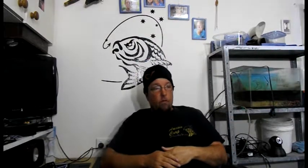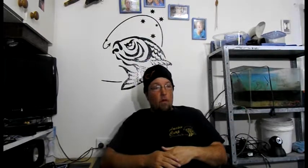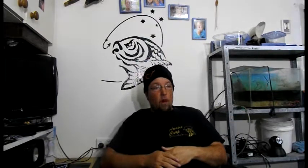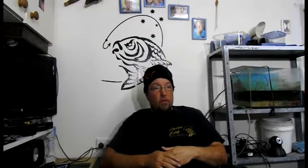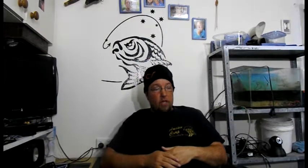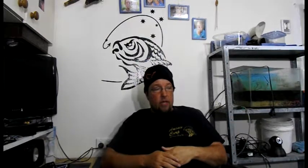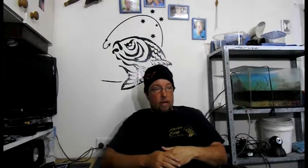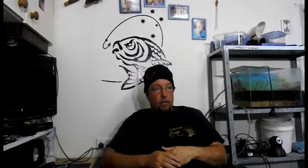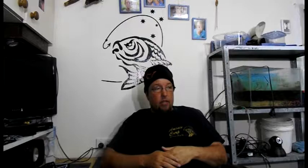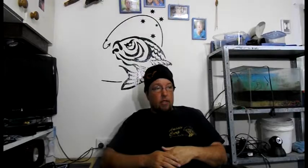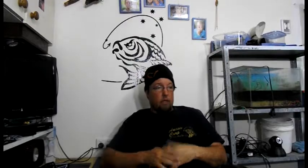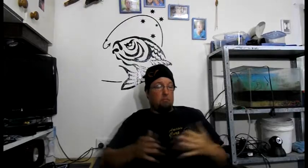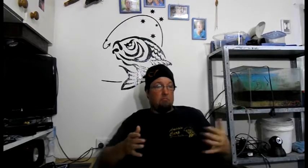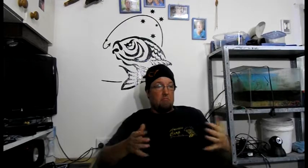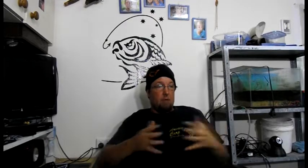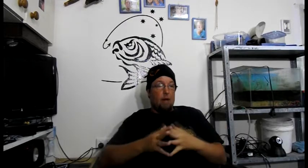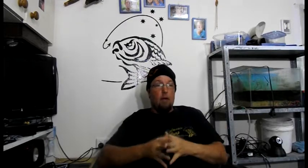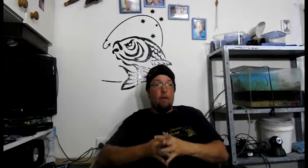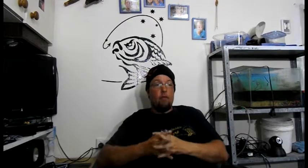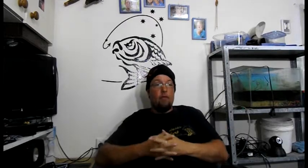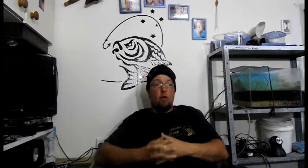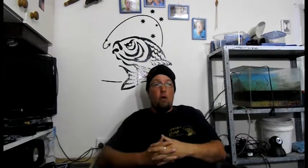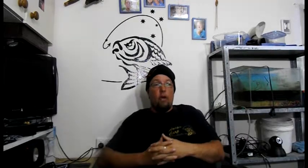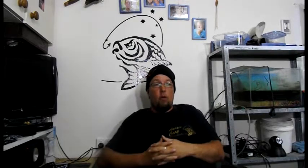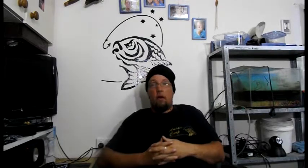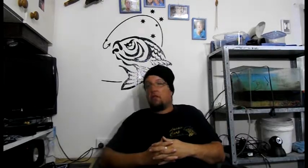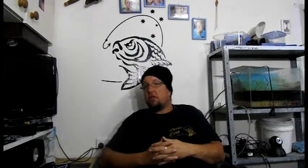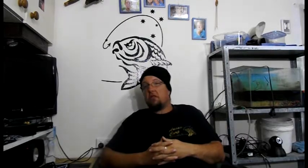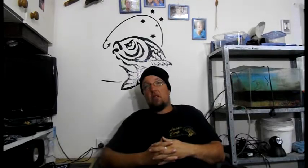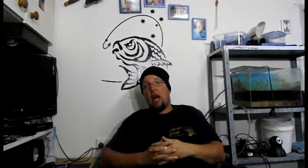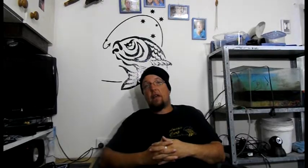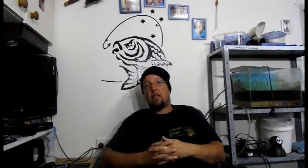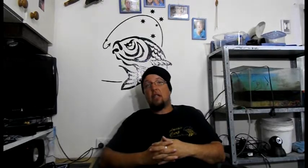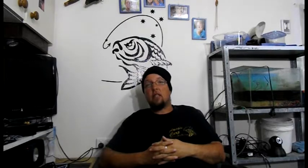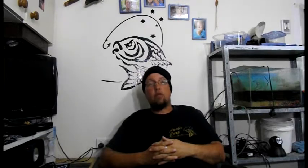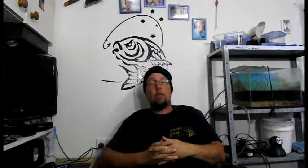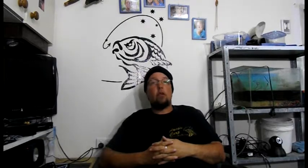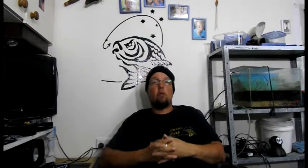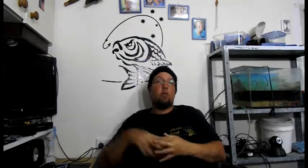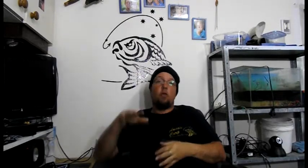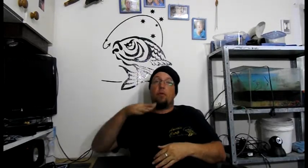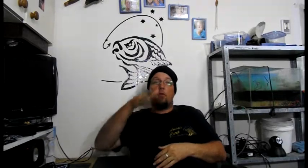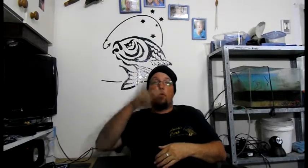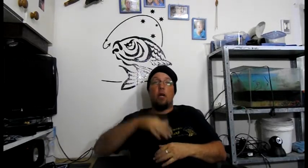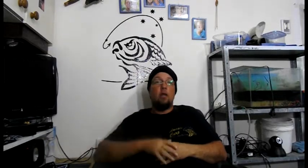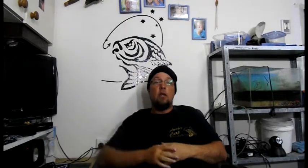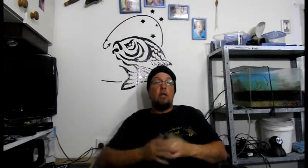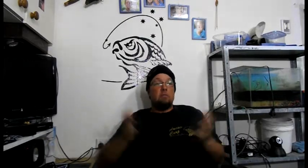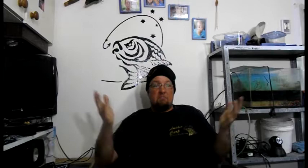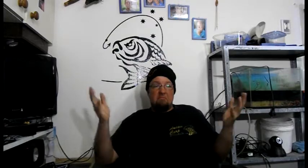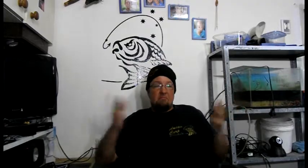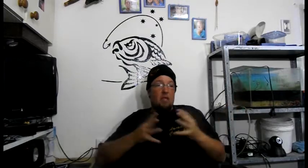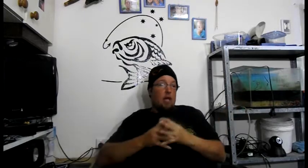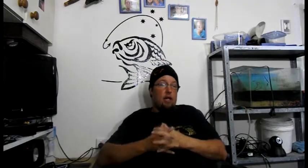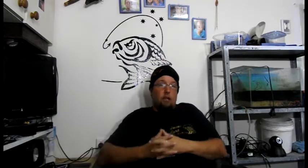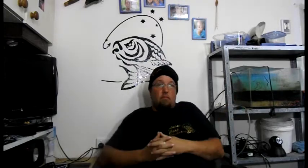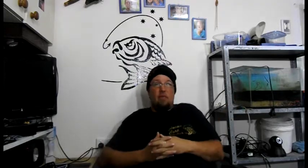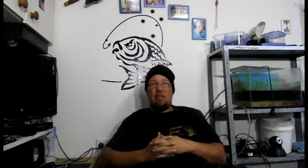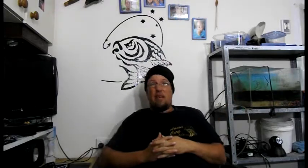I've seen areas, Parramatta River I know, I've seen sort of half a dozen swimming across the top of the water. Yeah, it's half a